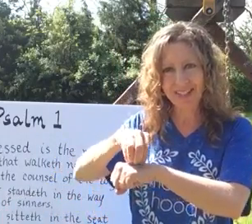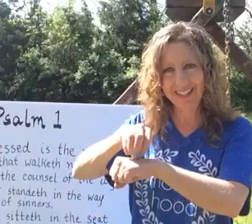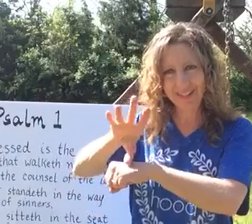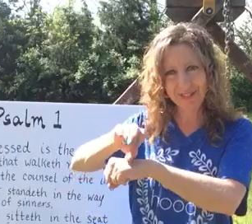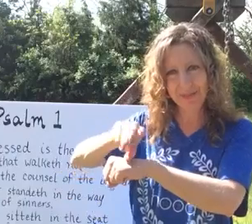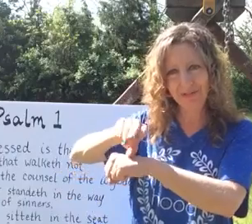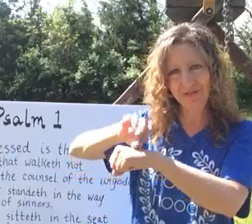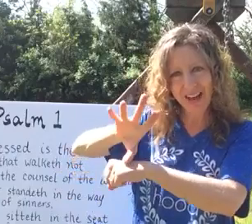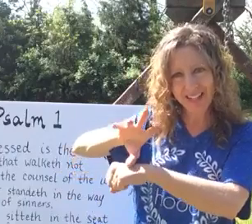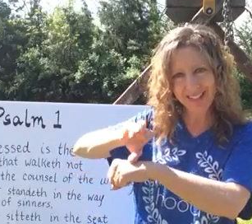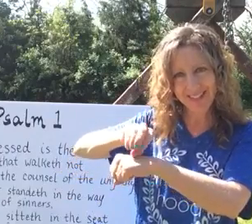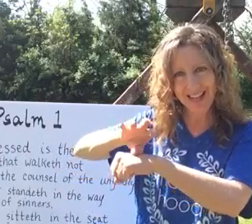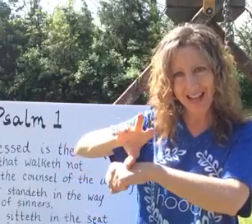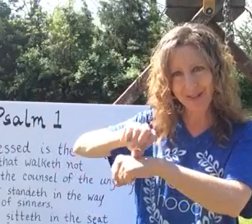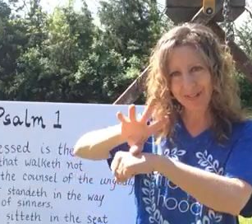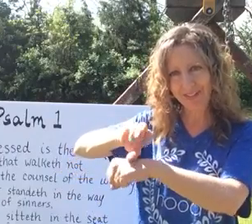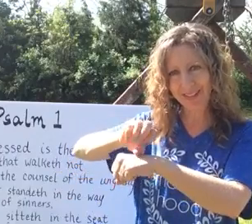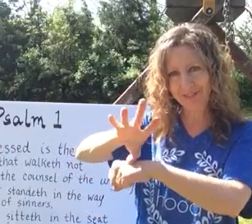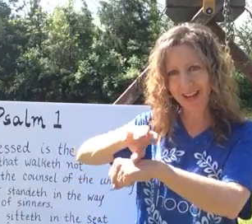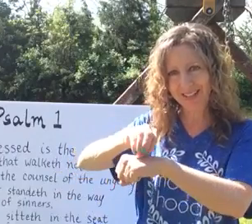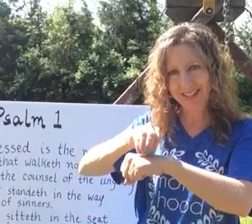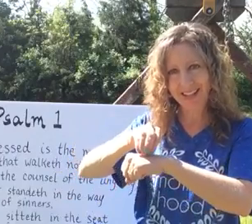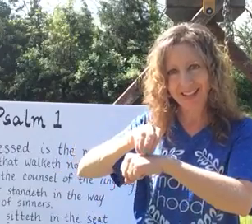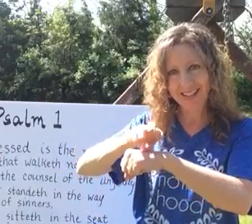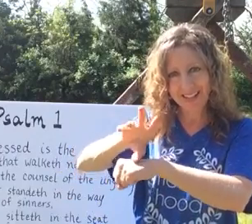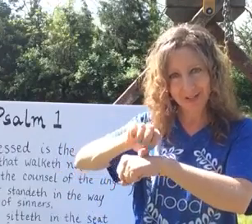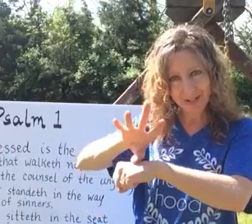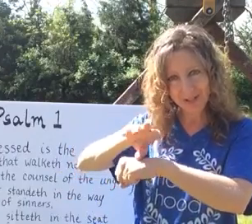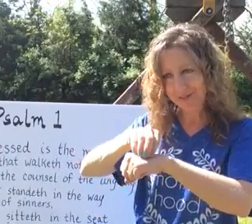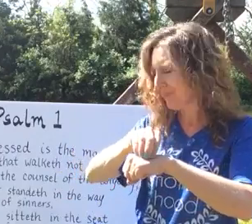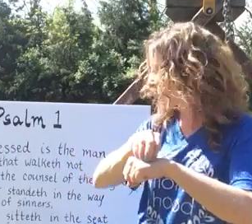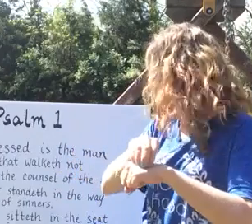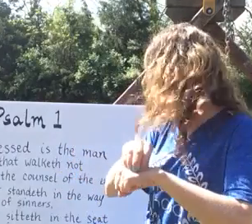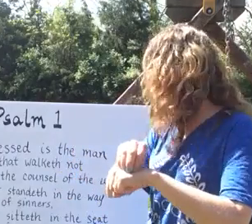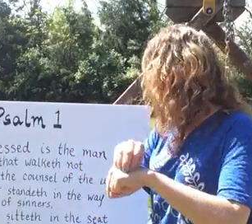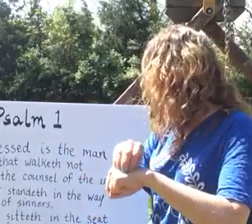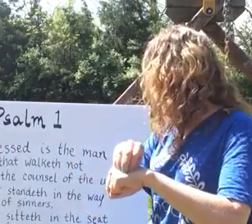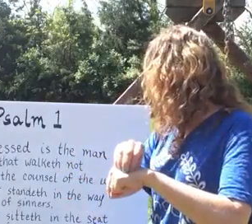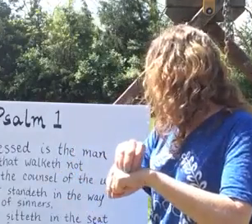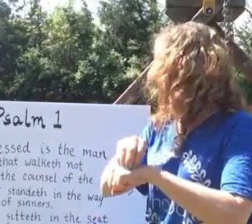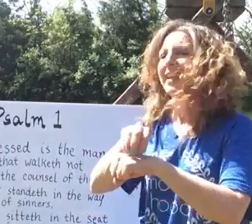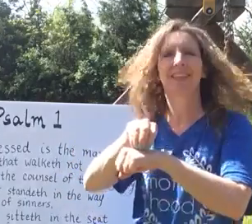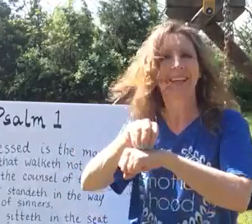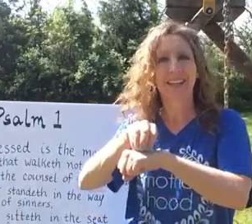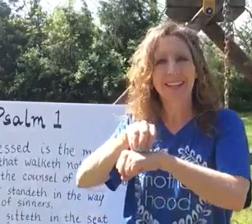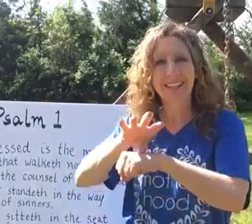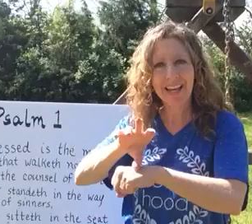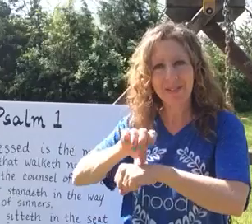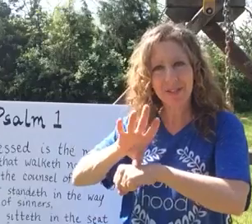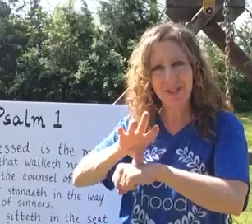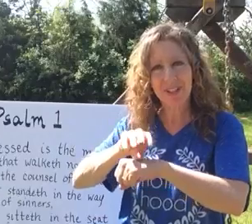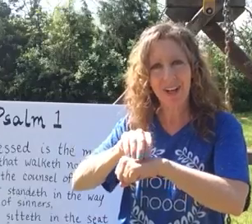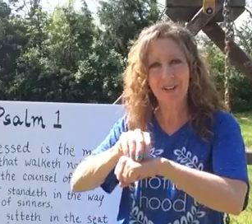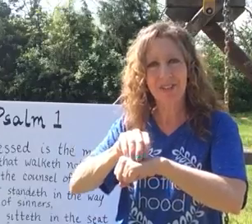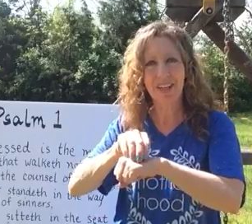he's going to give some advice. I'm giving advice. Counsel, in the counsel of the